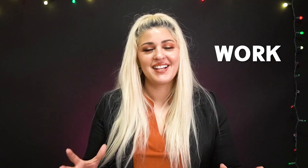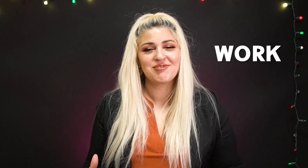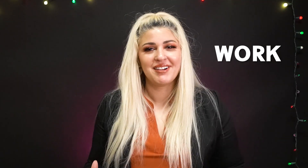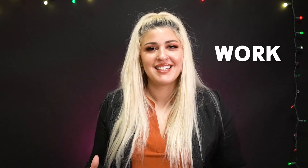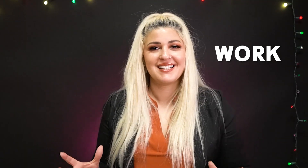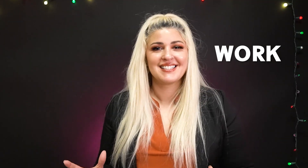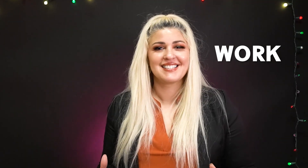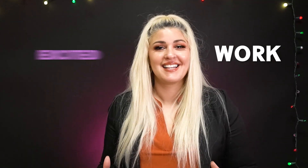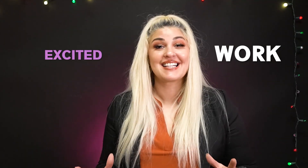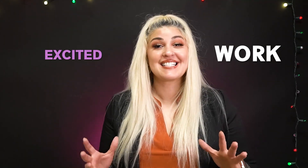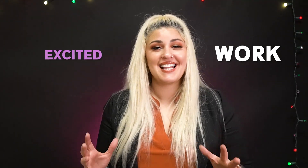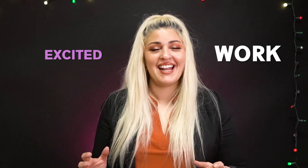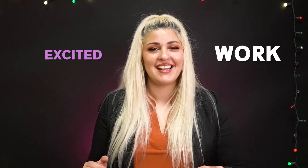next one is excited